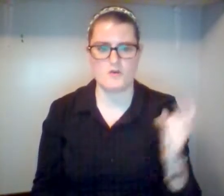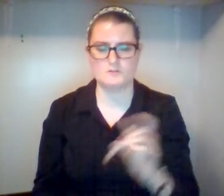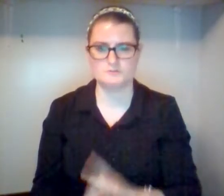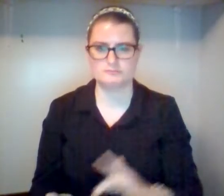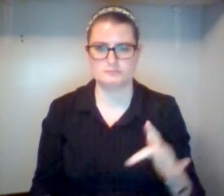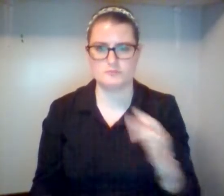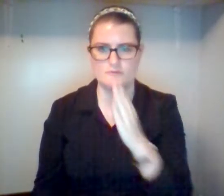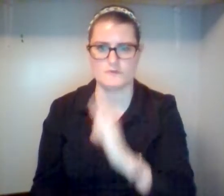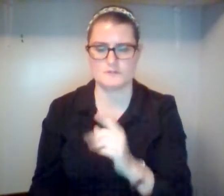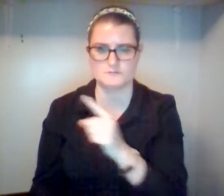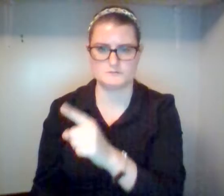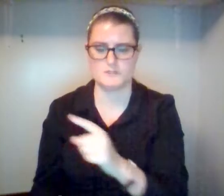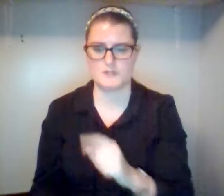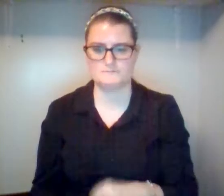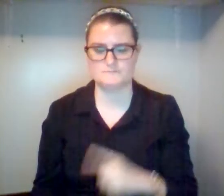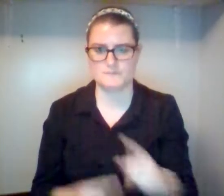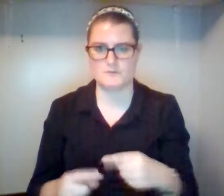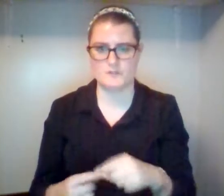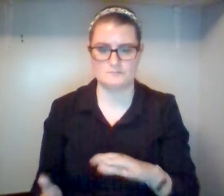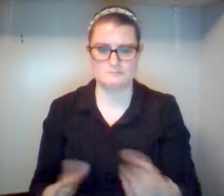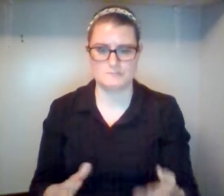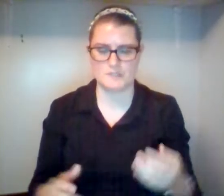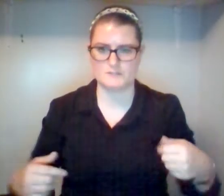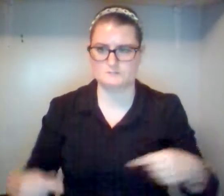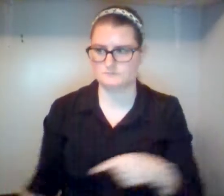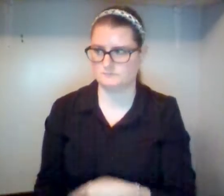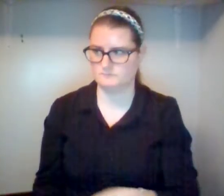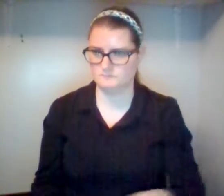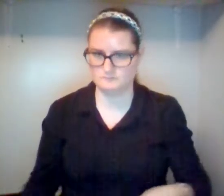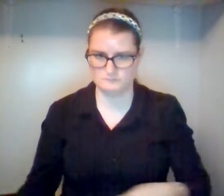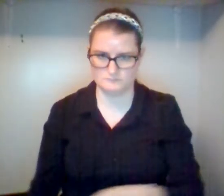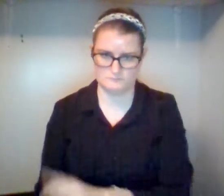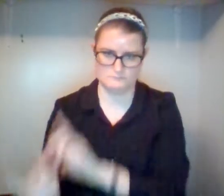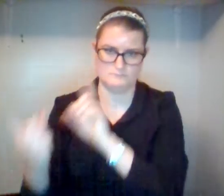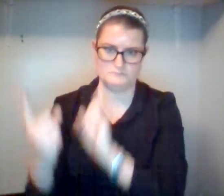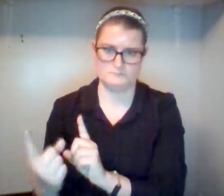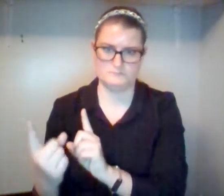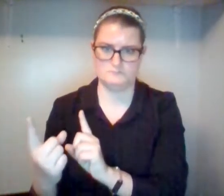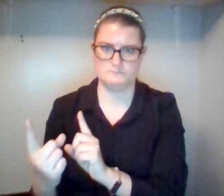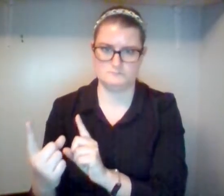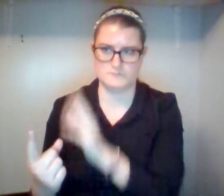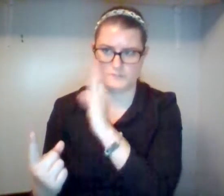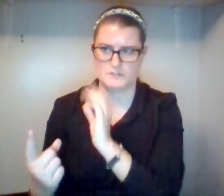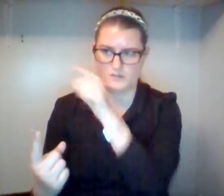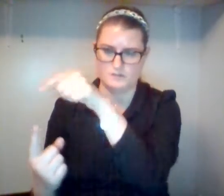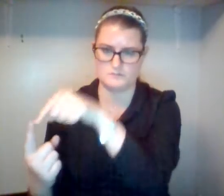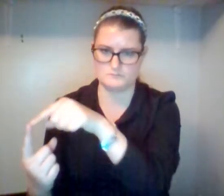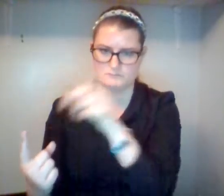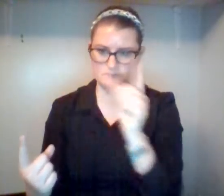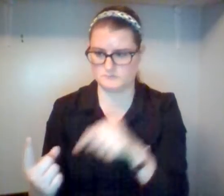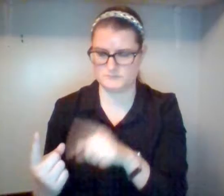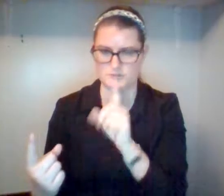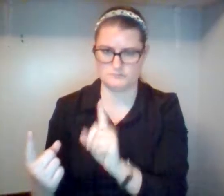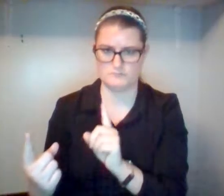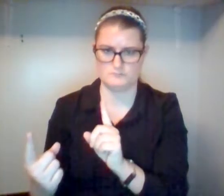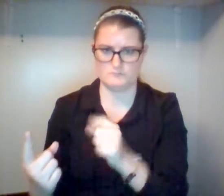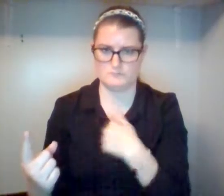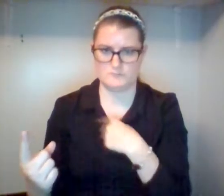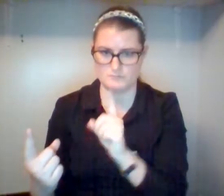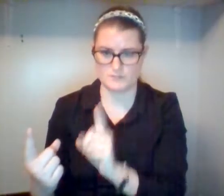visitation. 1 Peter 2.15 For this is the will of God, that by doing good you should put to silence the ignorance of foolish people.